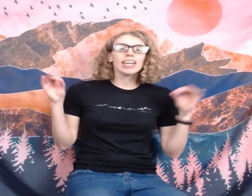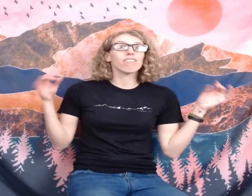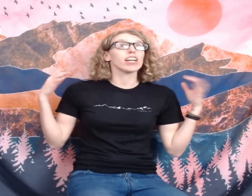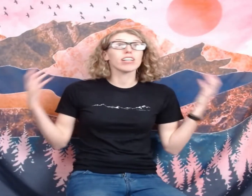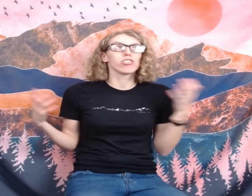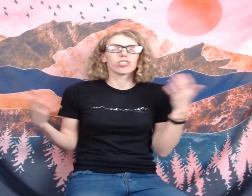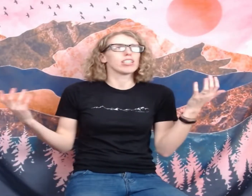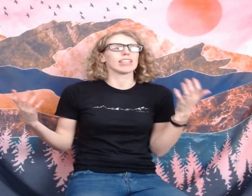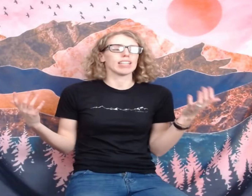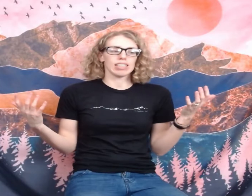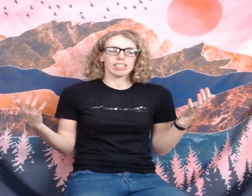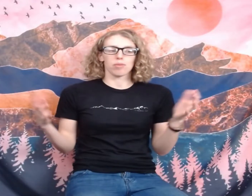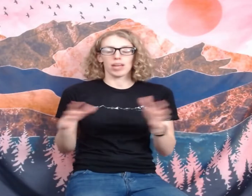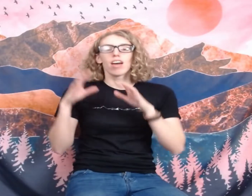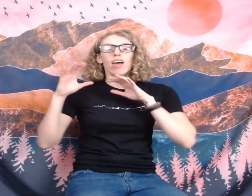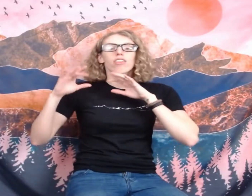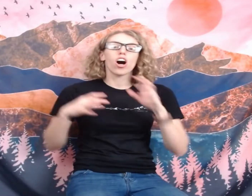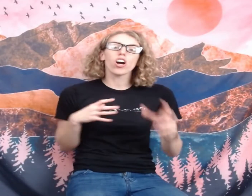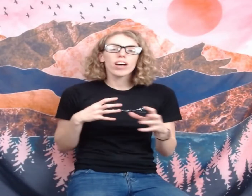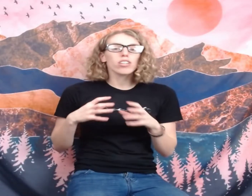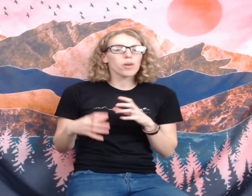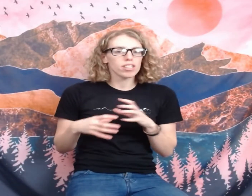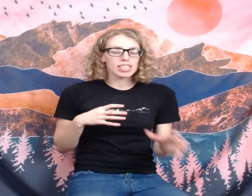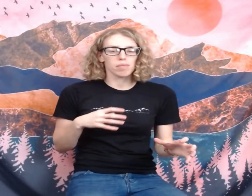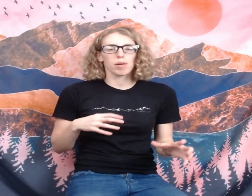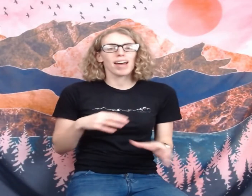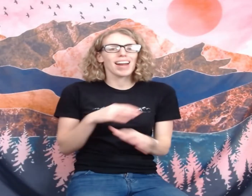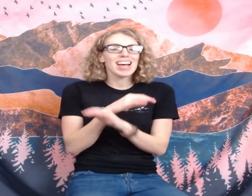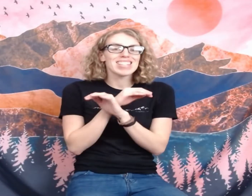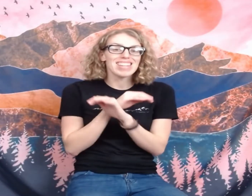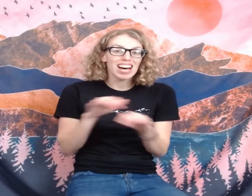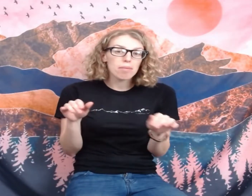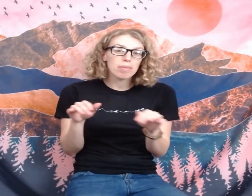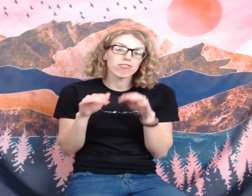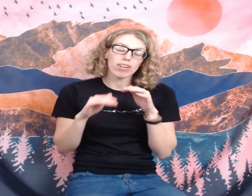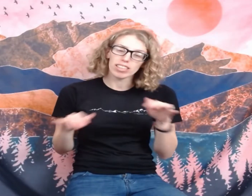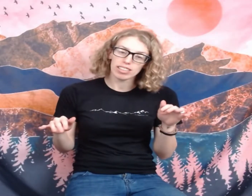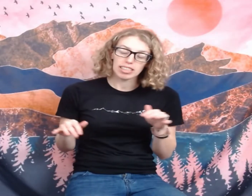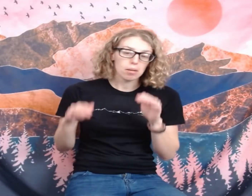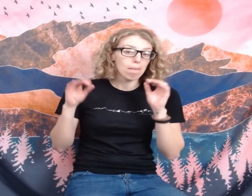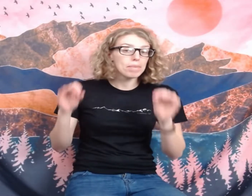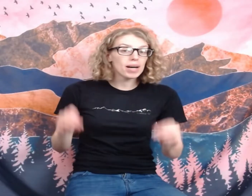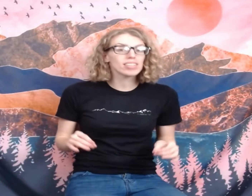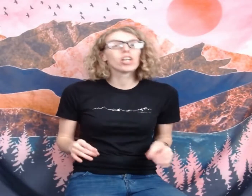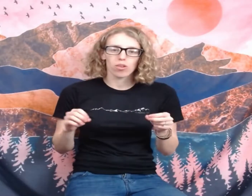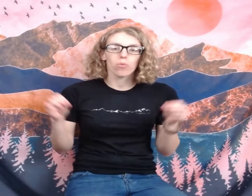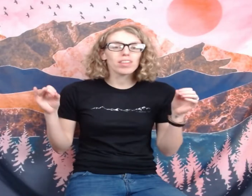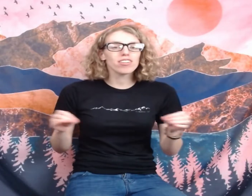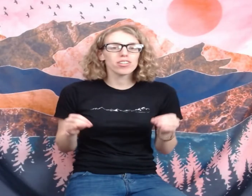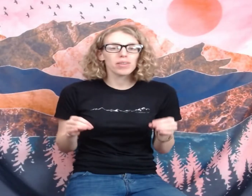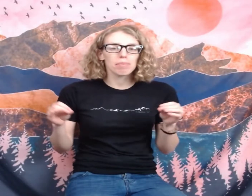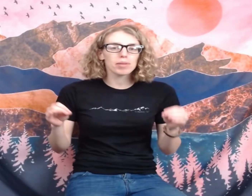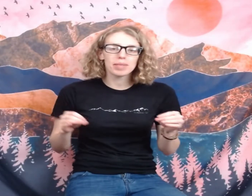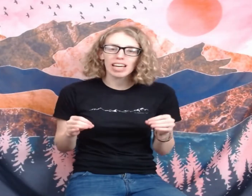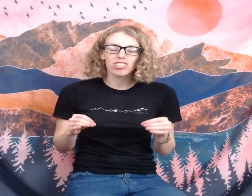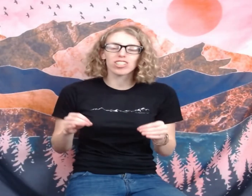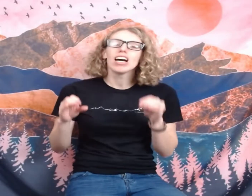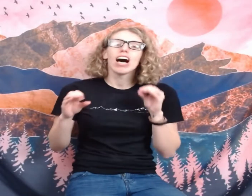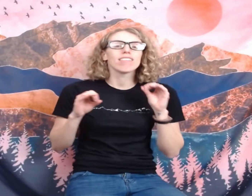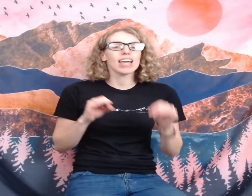very interestingly at least to me the R value on a sleeping pad has not been regulated but with the new implementation of the